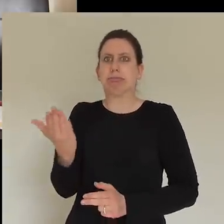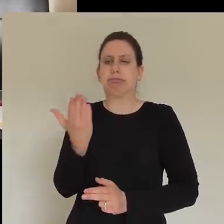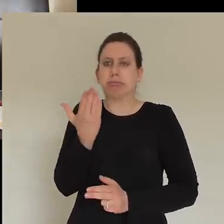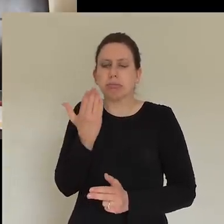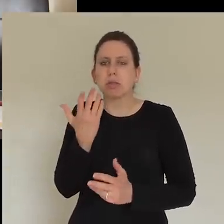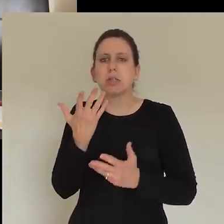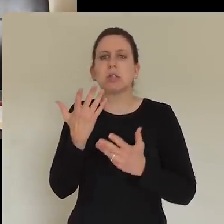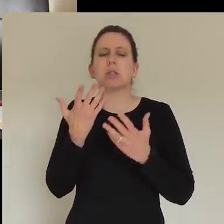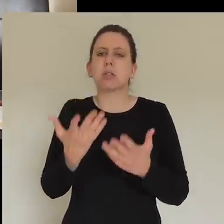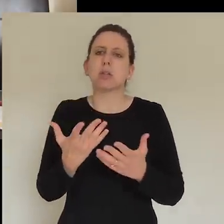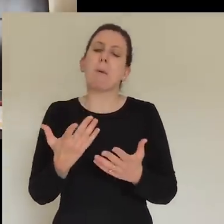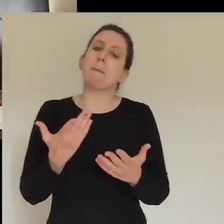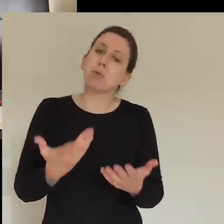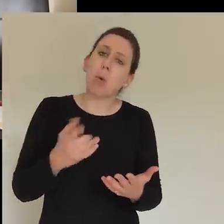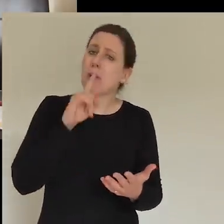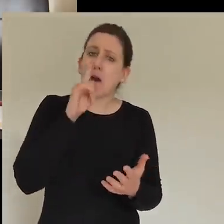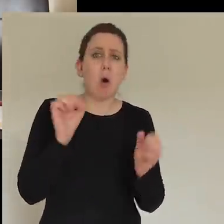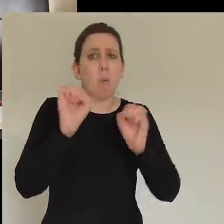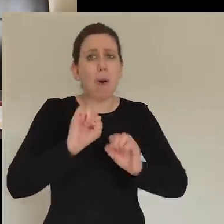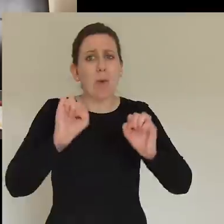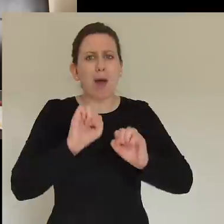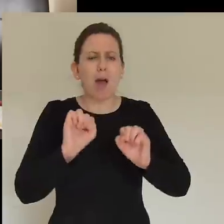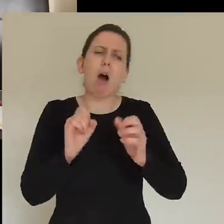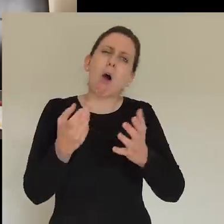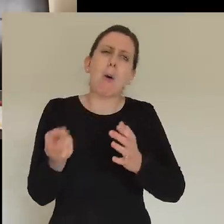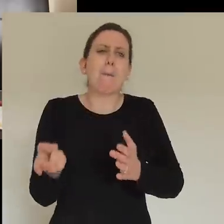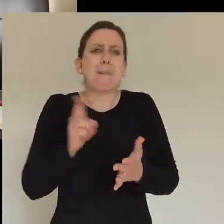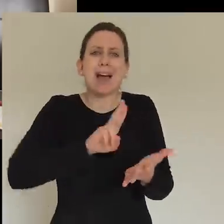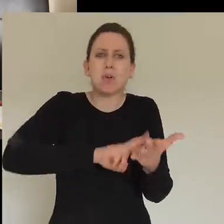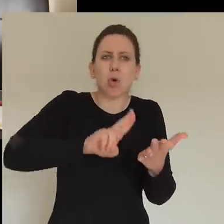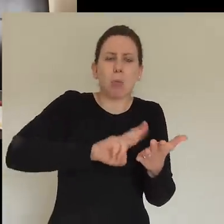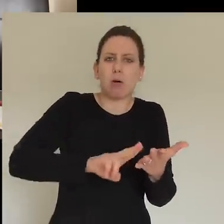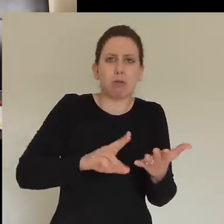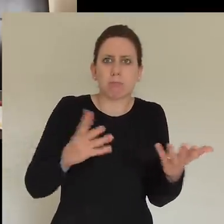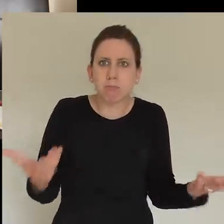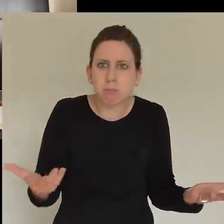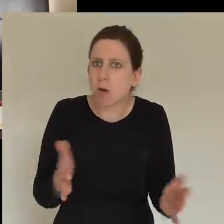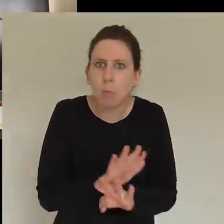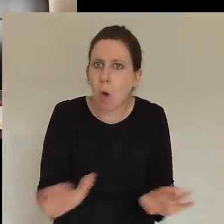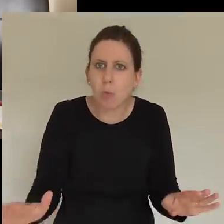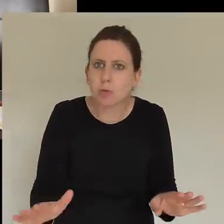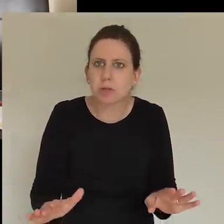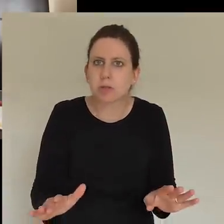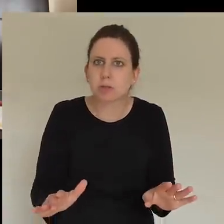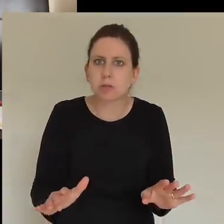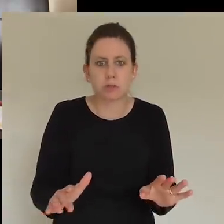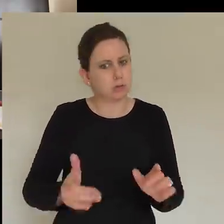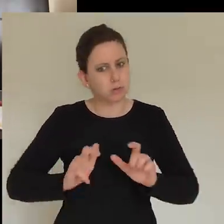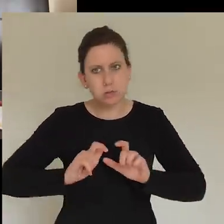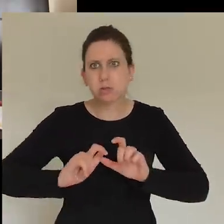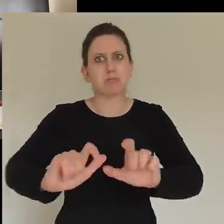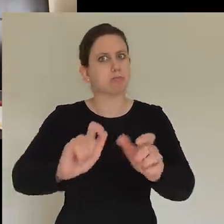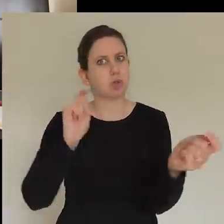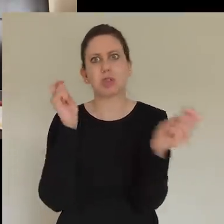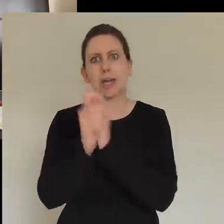back to normal, which by the way, it won't anyway. Yeah. And then just a third thing from from page 95